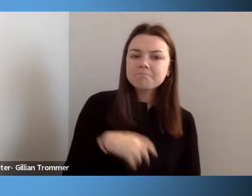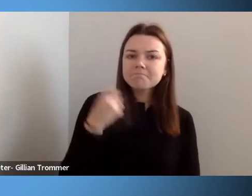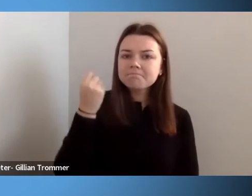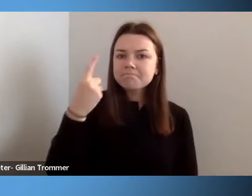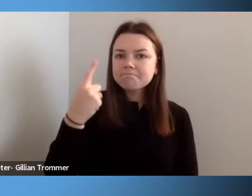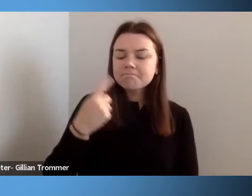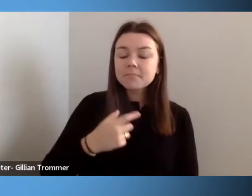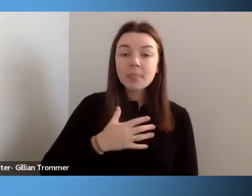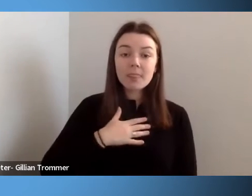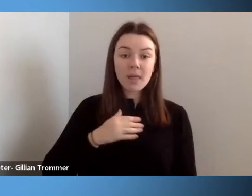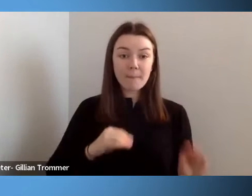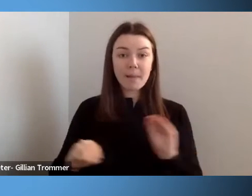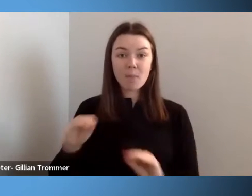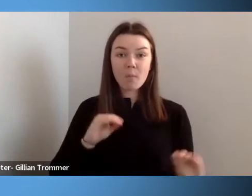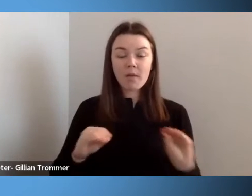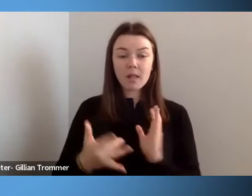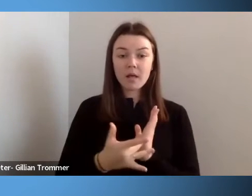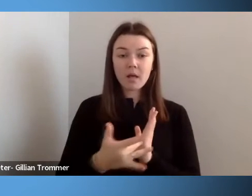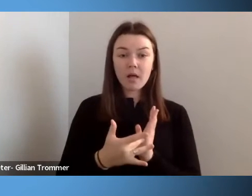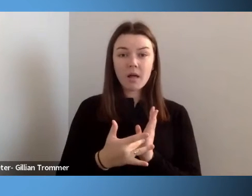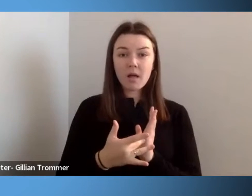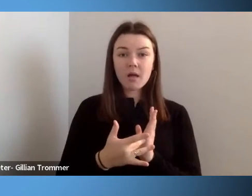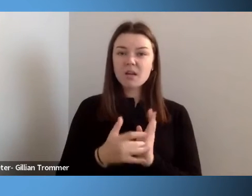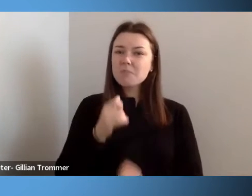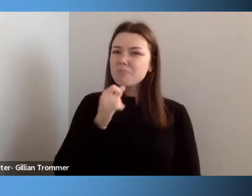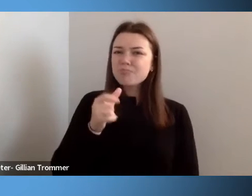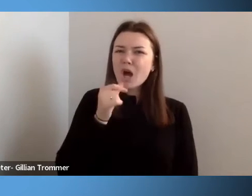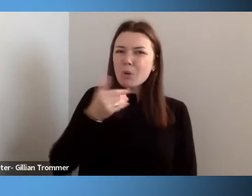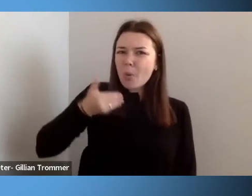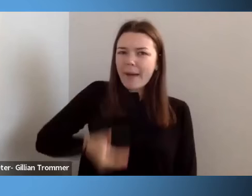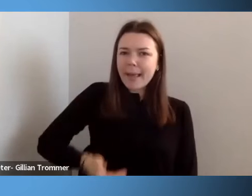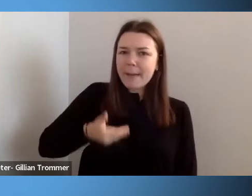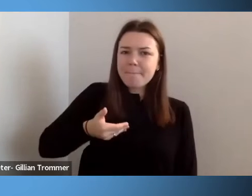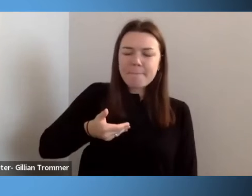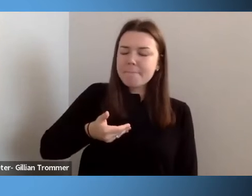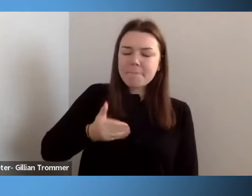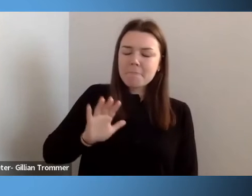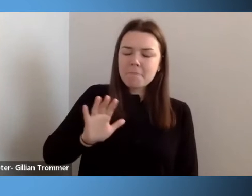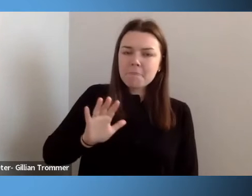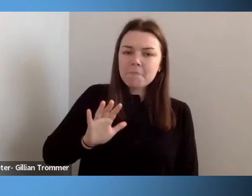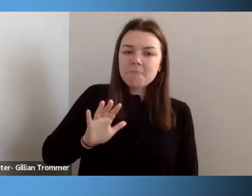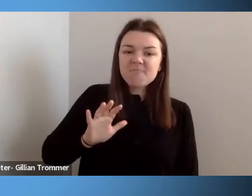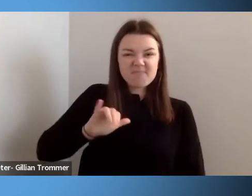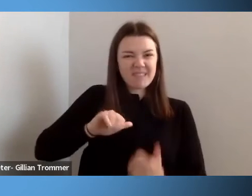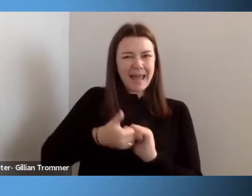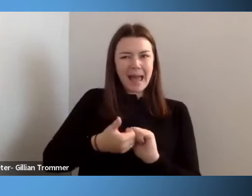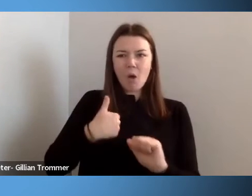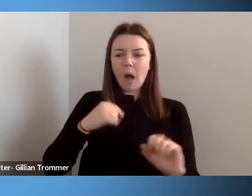is not who I am, but just how I get around?